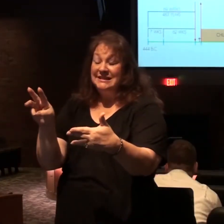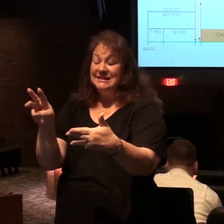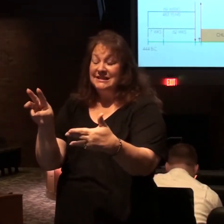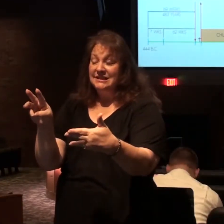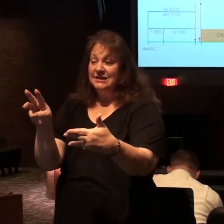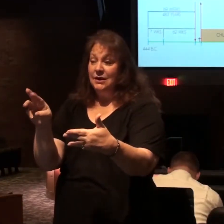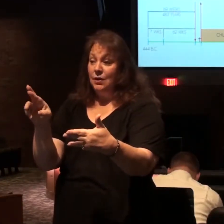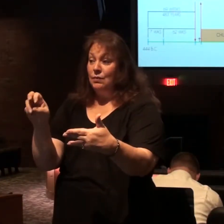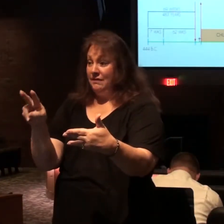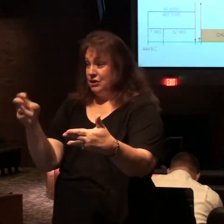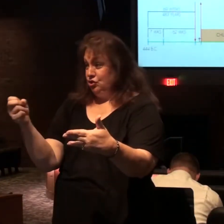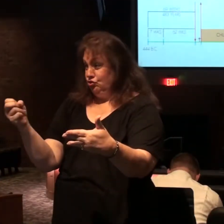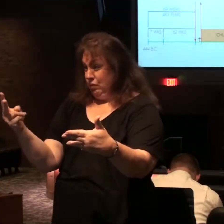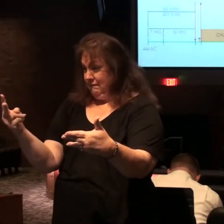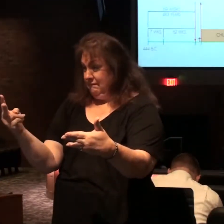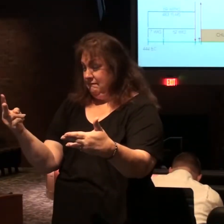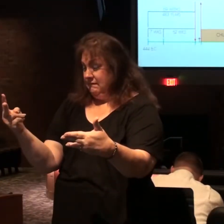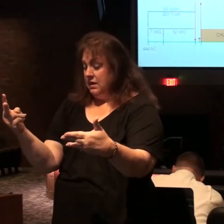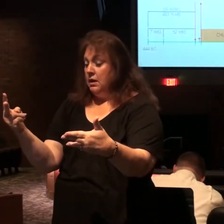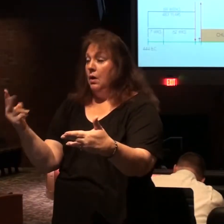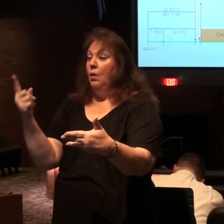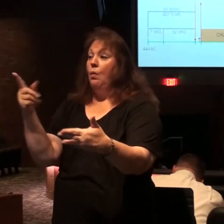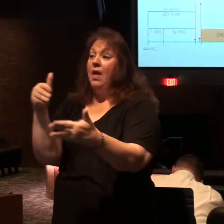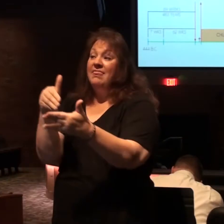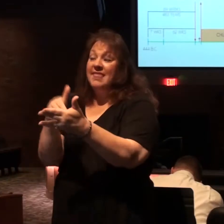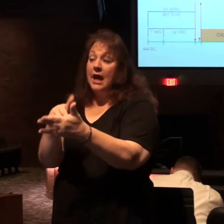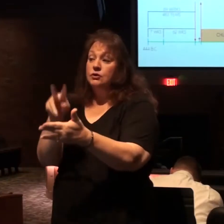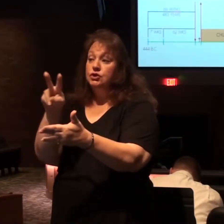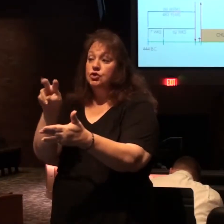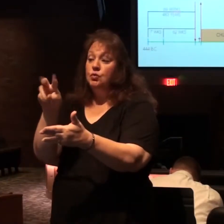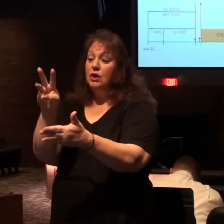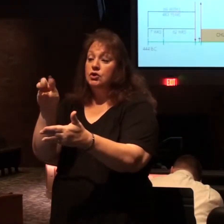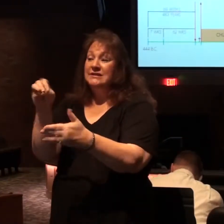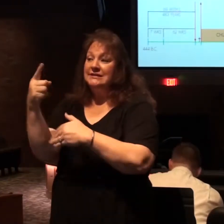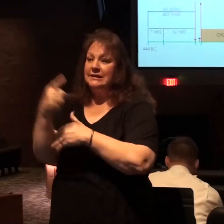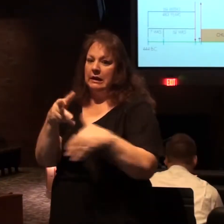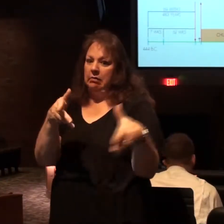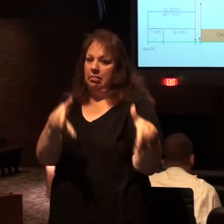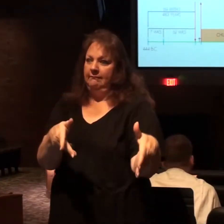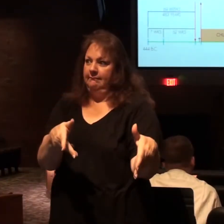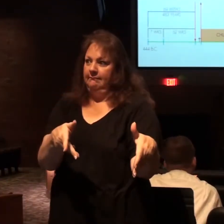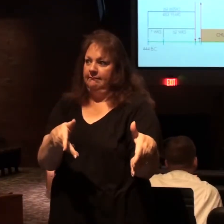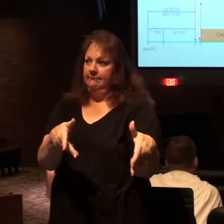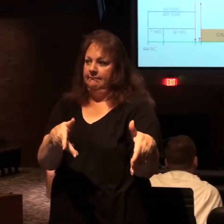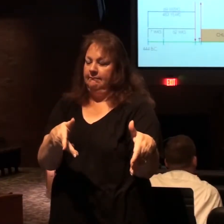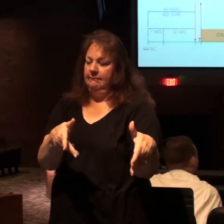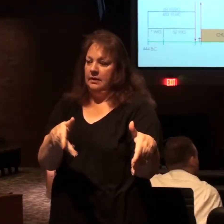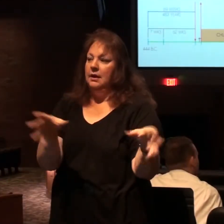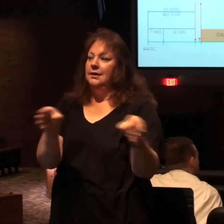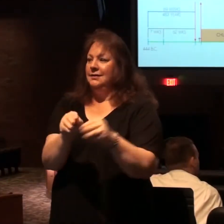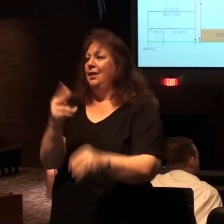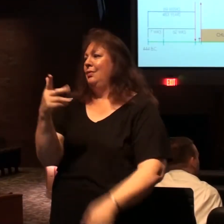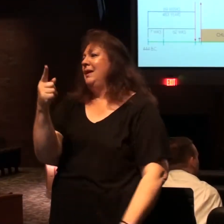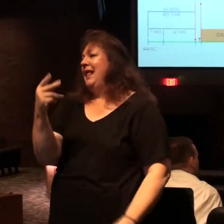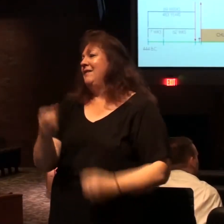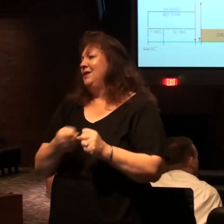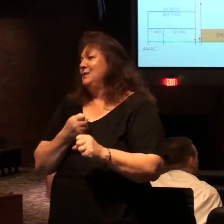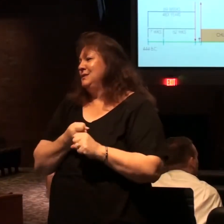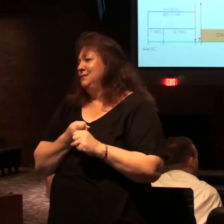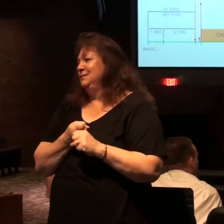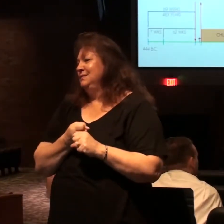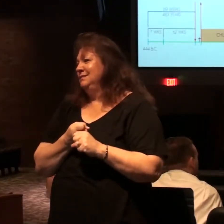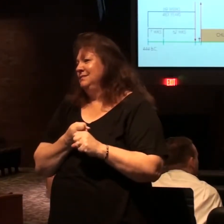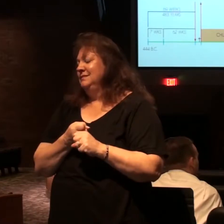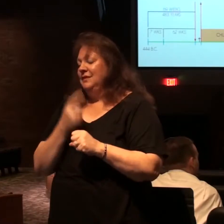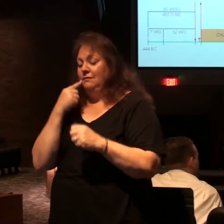12 we're in a period where we have 1,260 days which is three and a half years of the